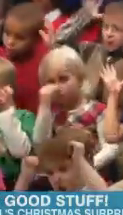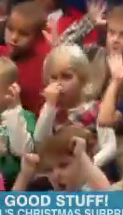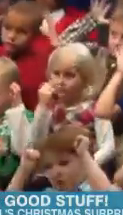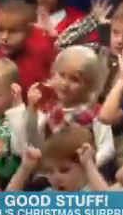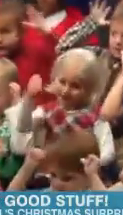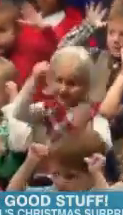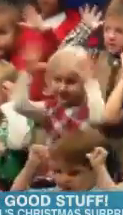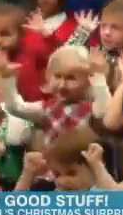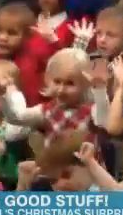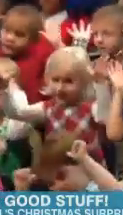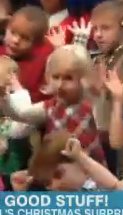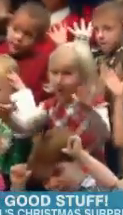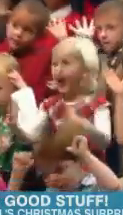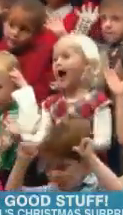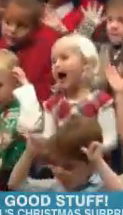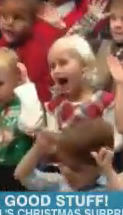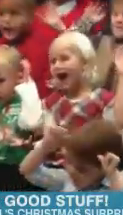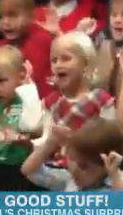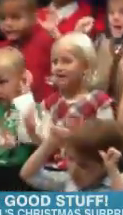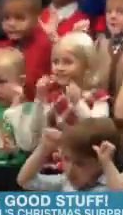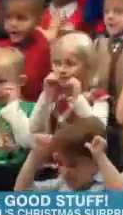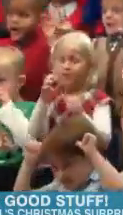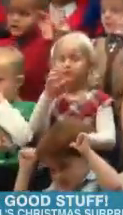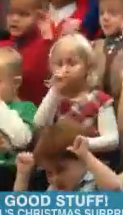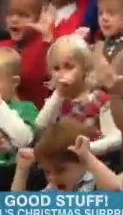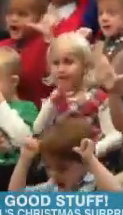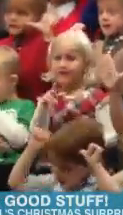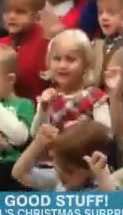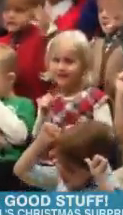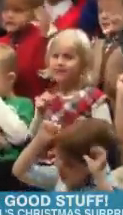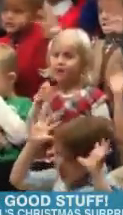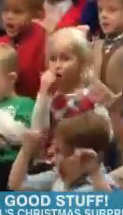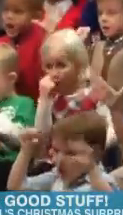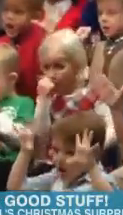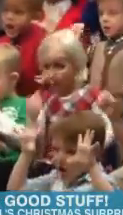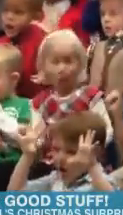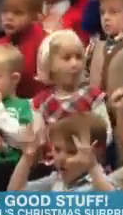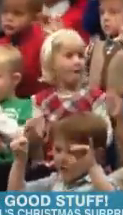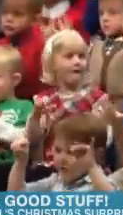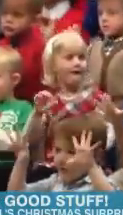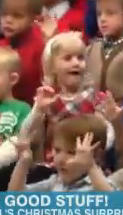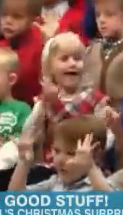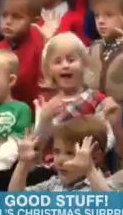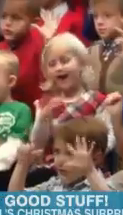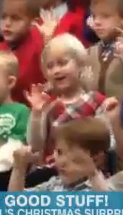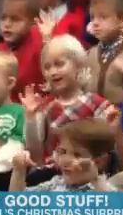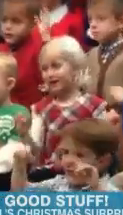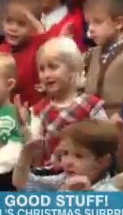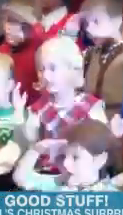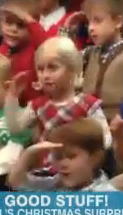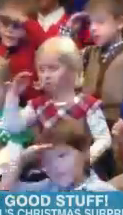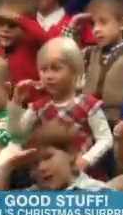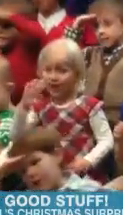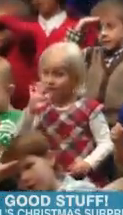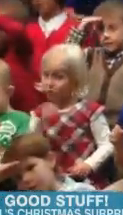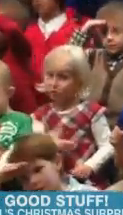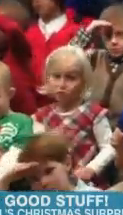she did. So her folks could enjoy her Christmas concert, and boy, were they surprised. Mom says she's so proud of her little girl.